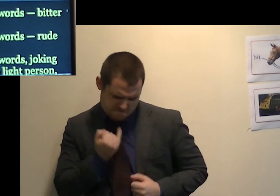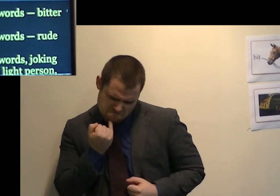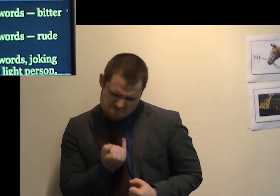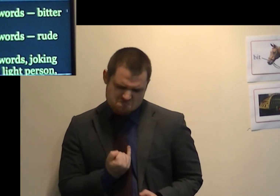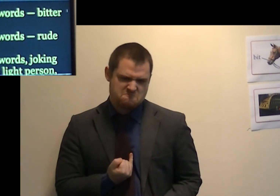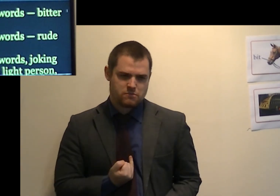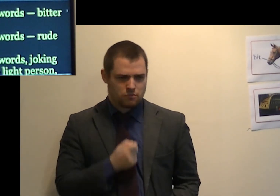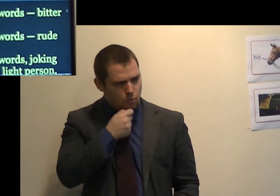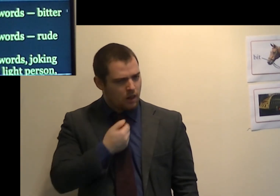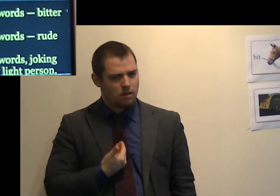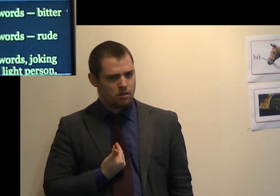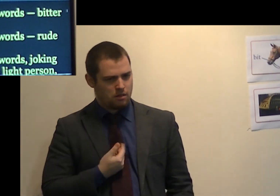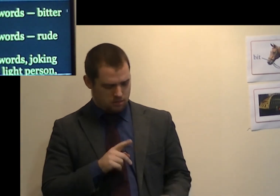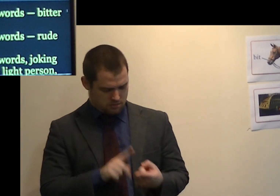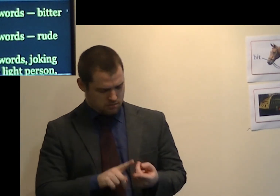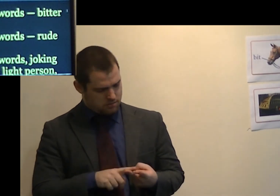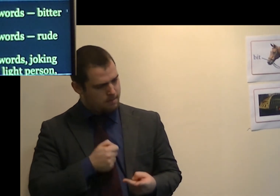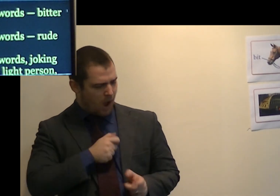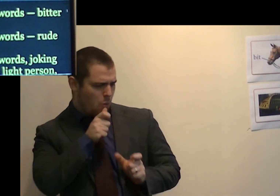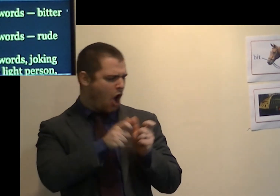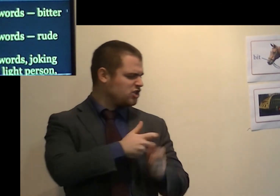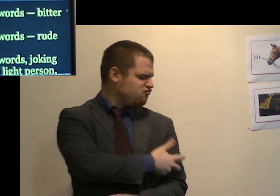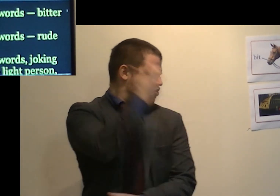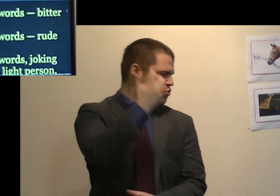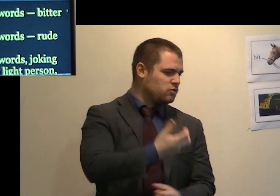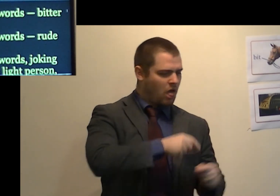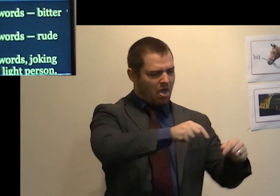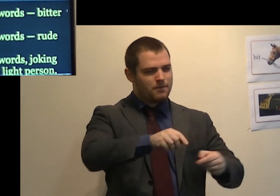Number two, rude words, rude person.